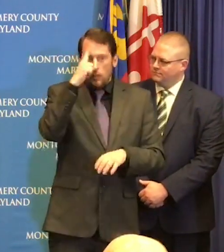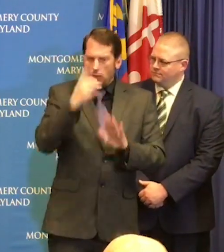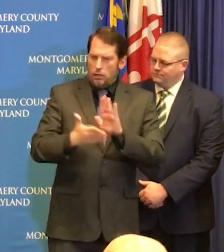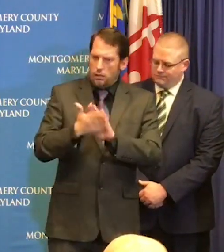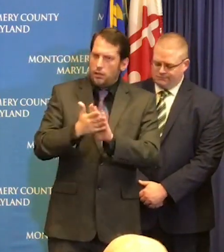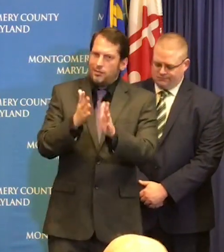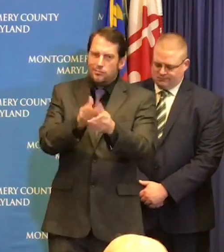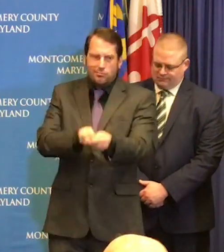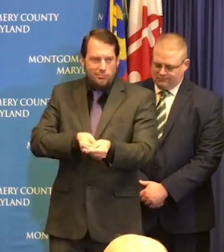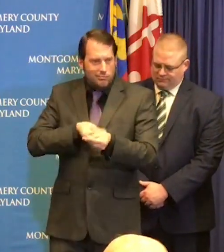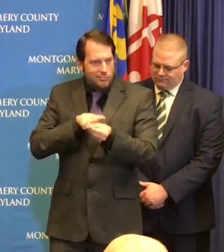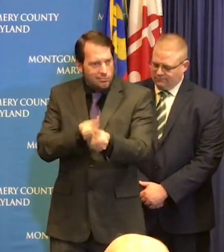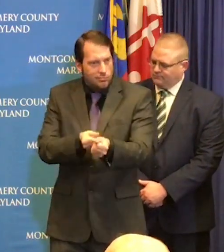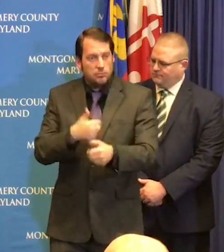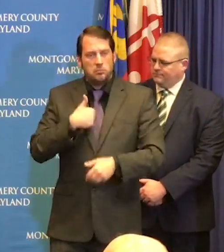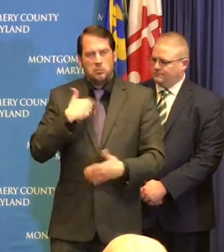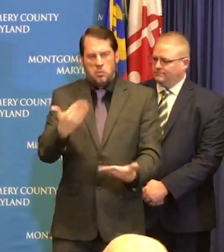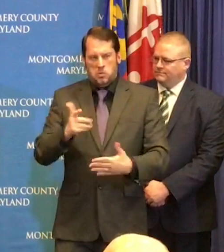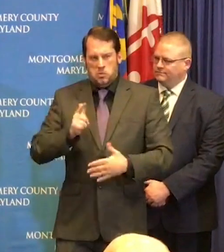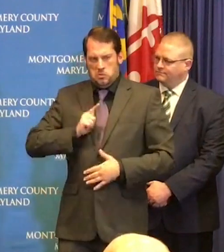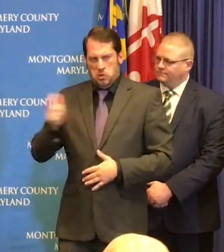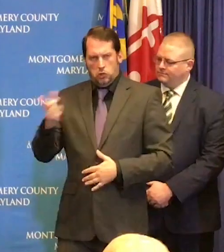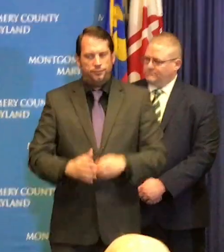up to share a few words thank you